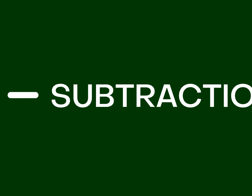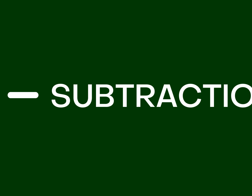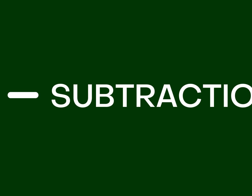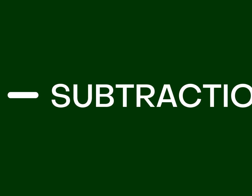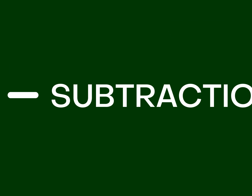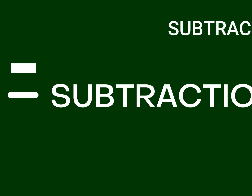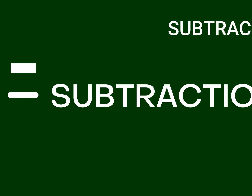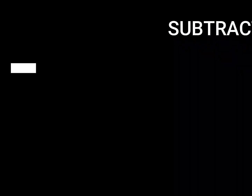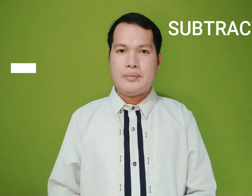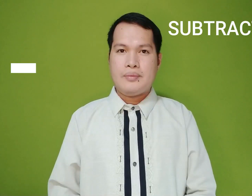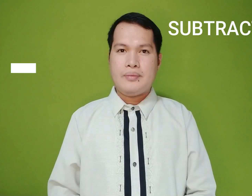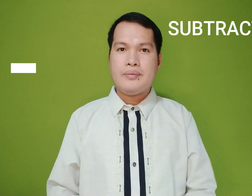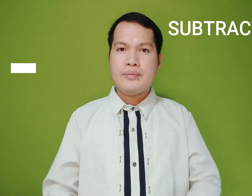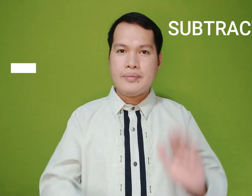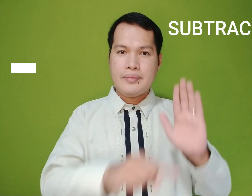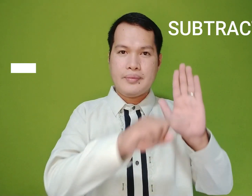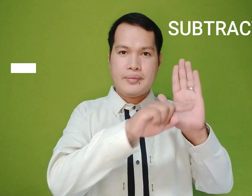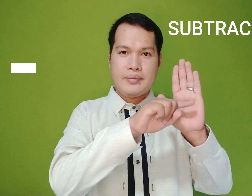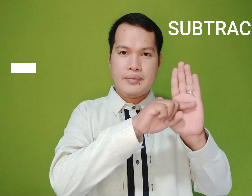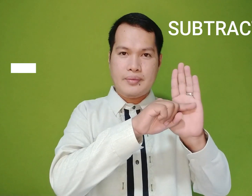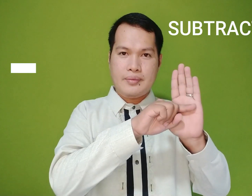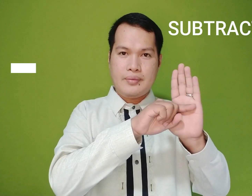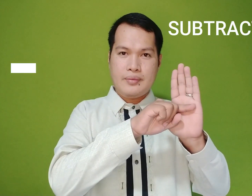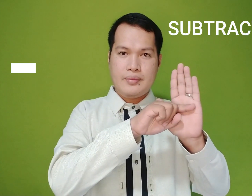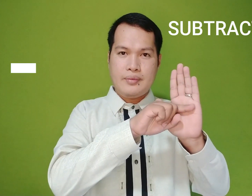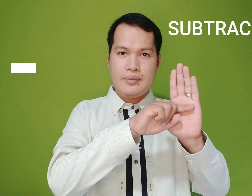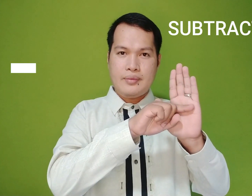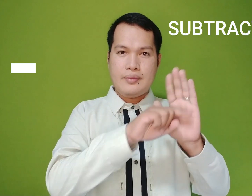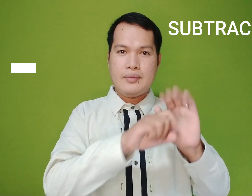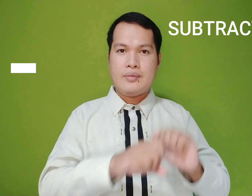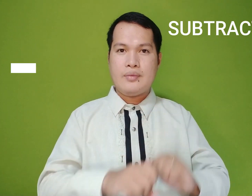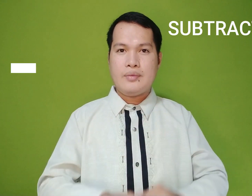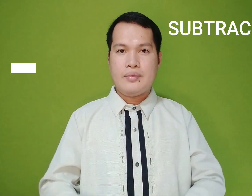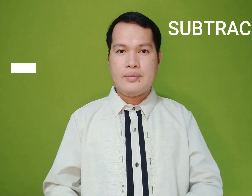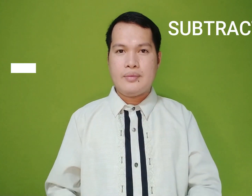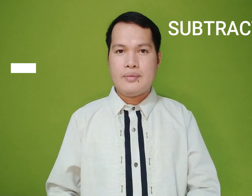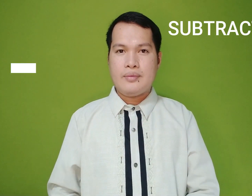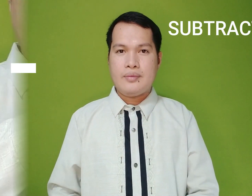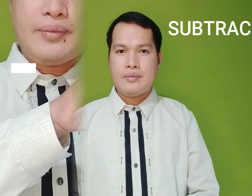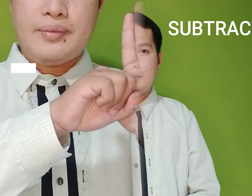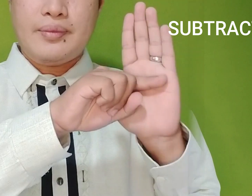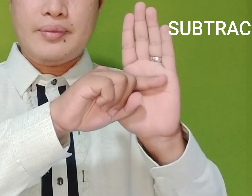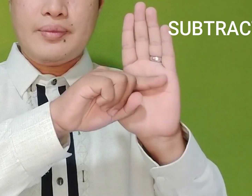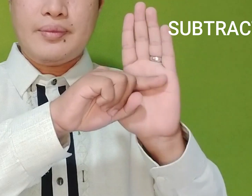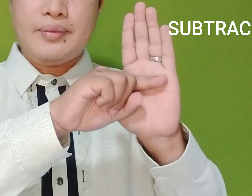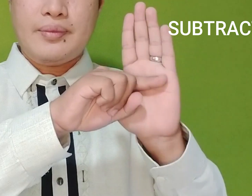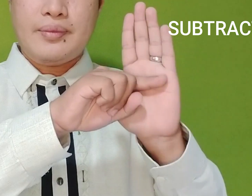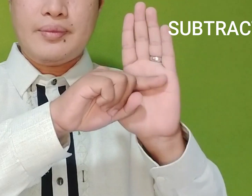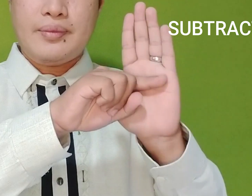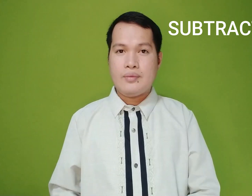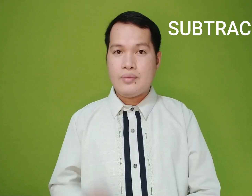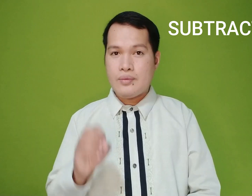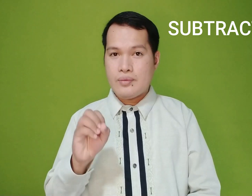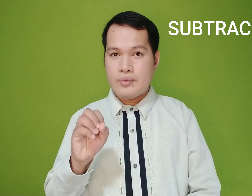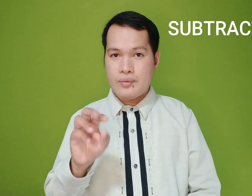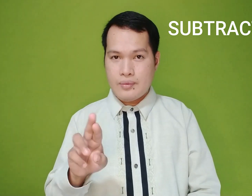subtraction in FSL we use a minus sign like this or we use